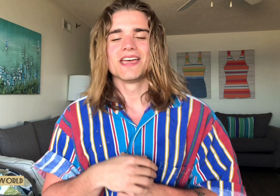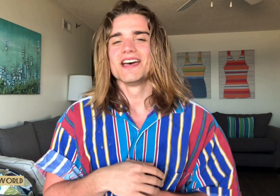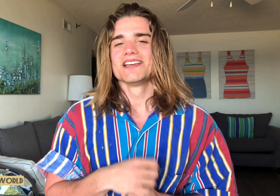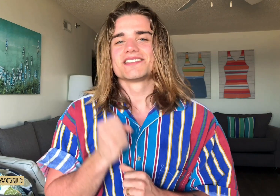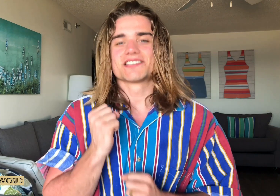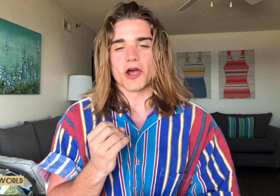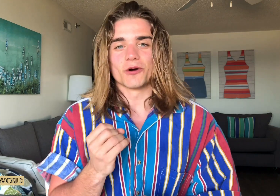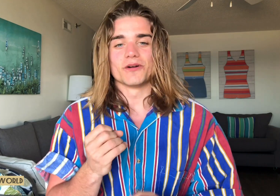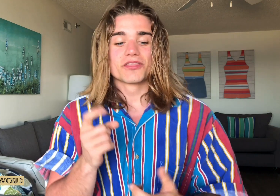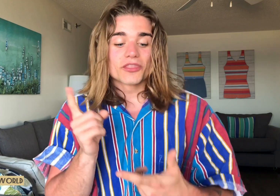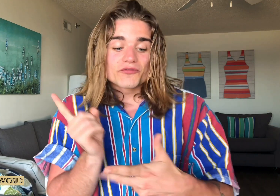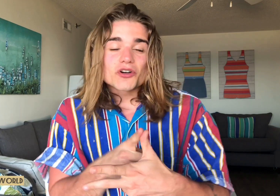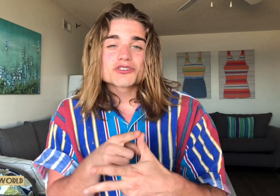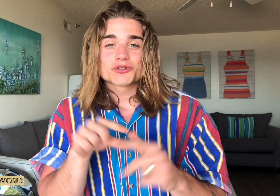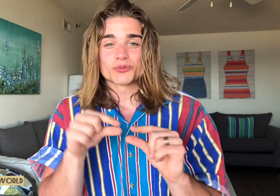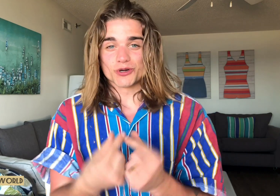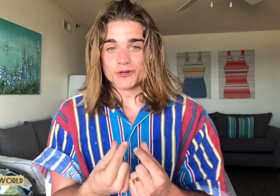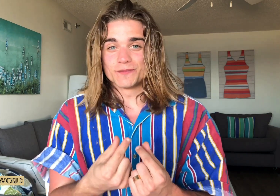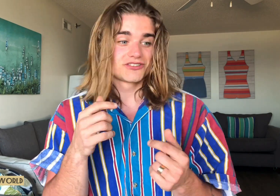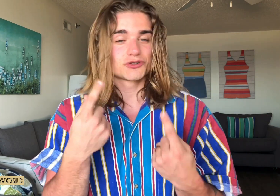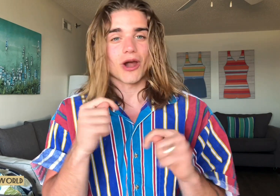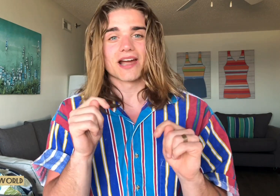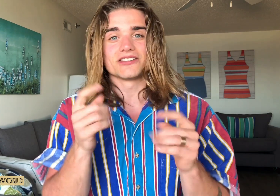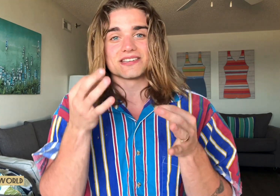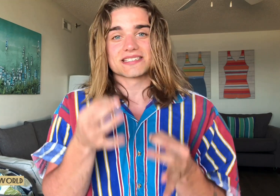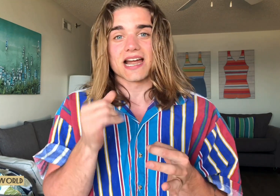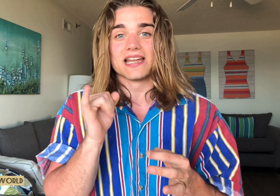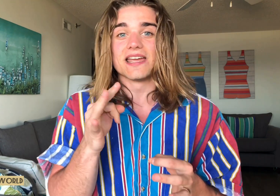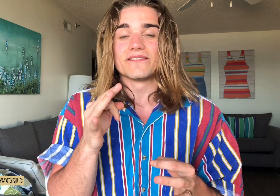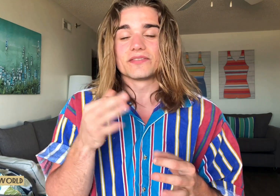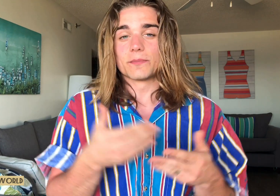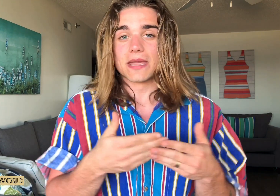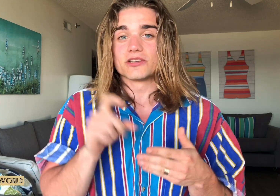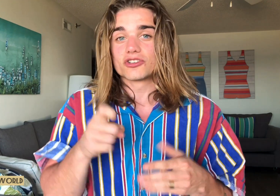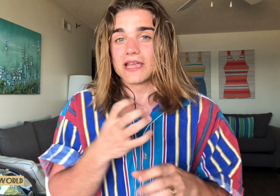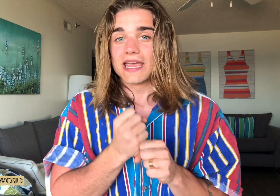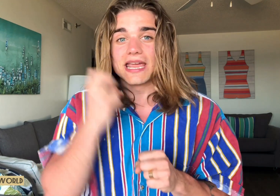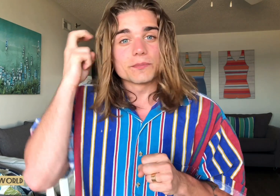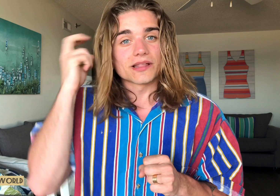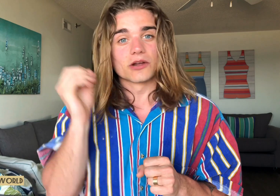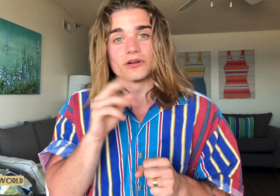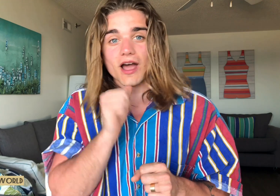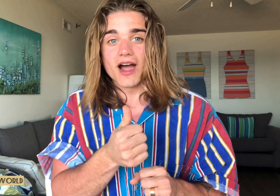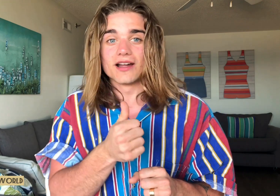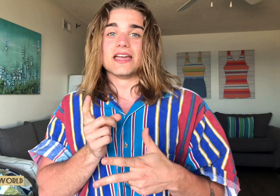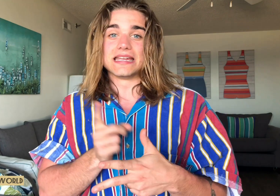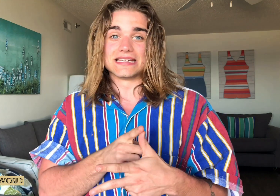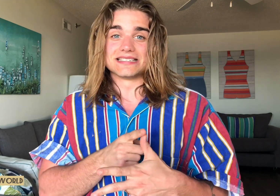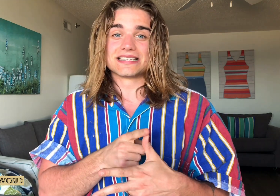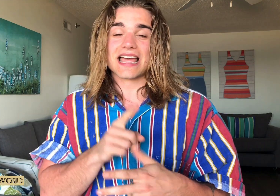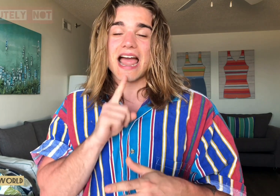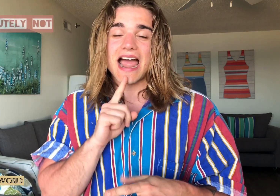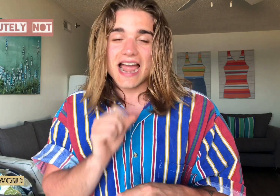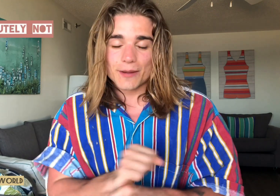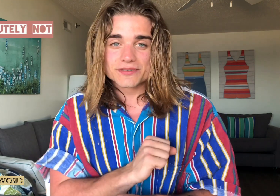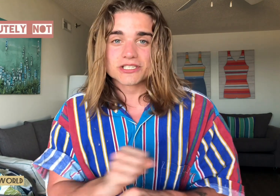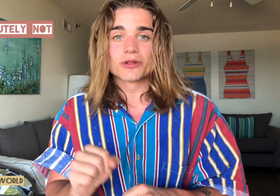So the first group trying to decide if the baby should get an implant or not is absolutely